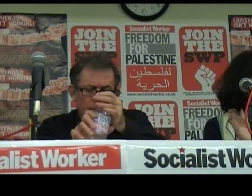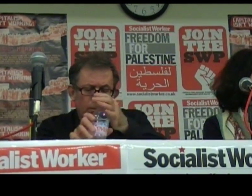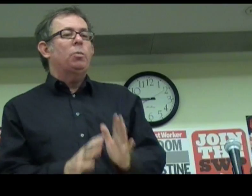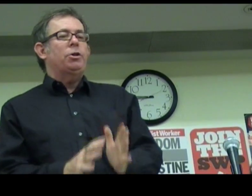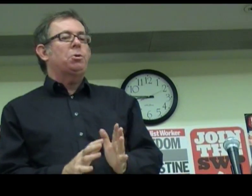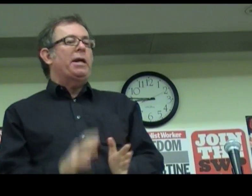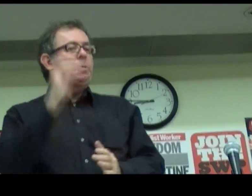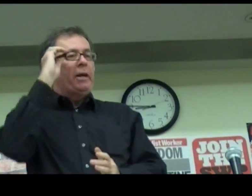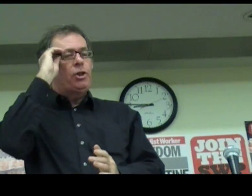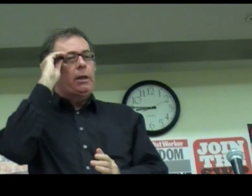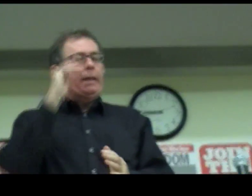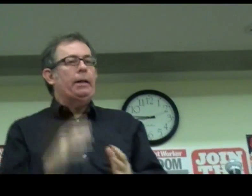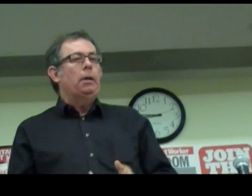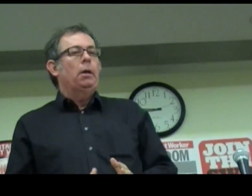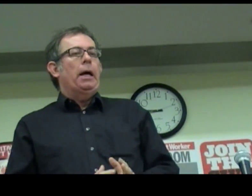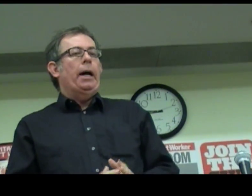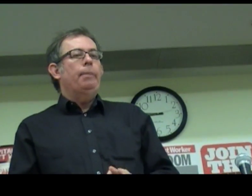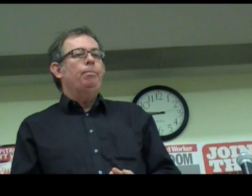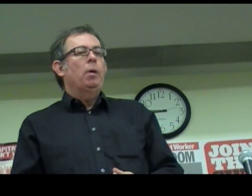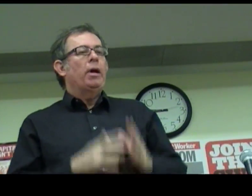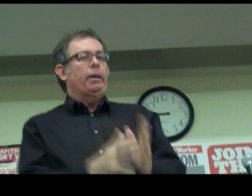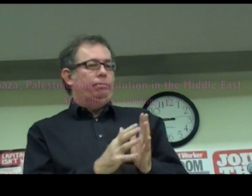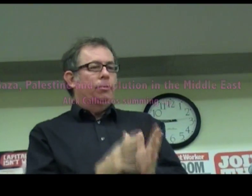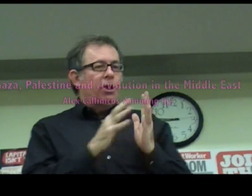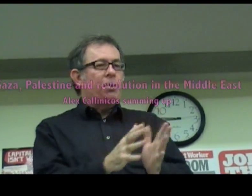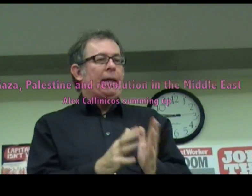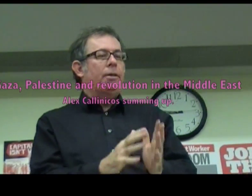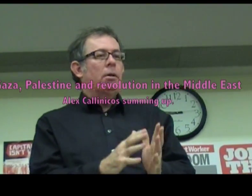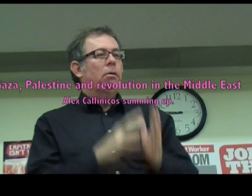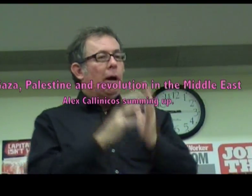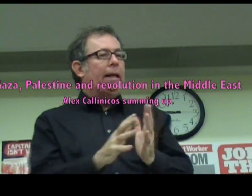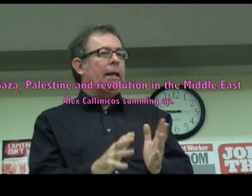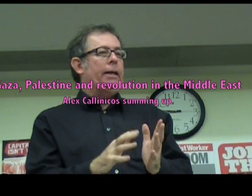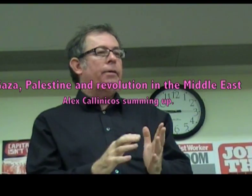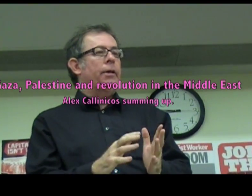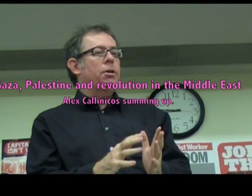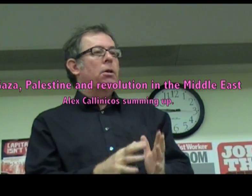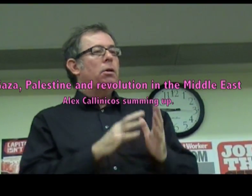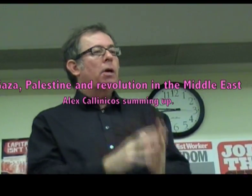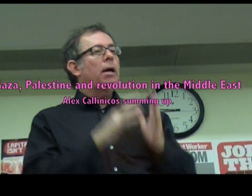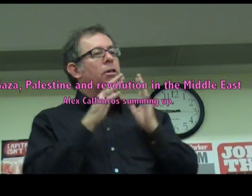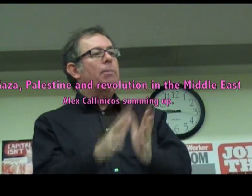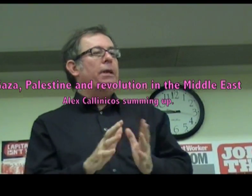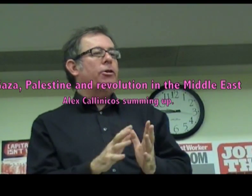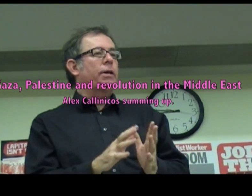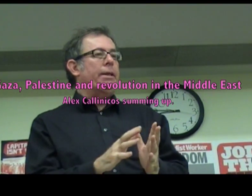Which was raised by Shirley, where she said rightly that you can't simply treat